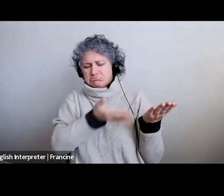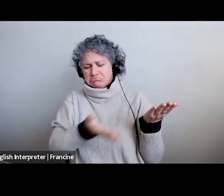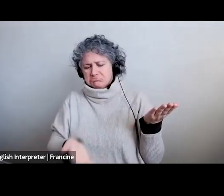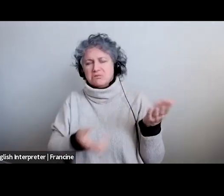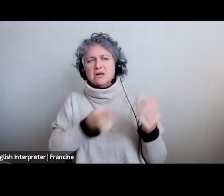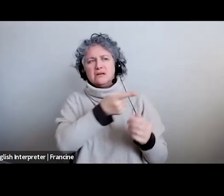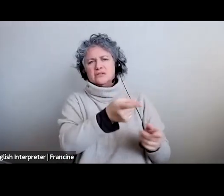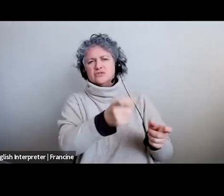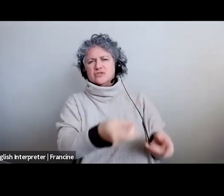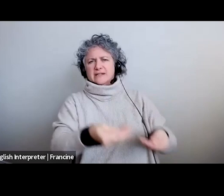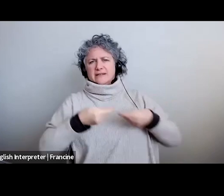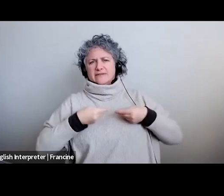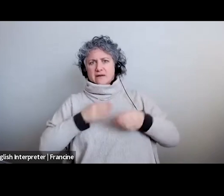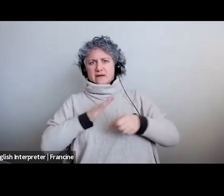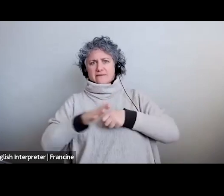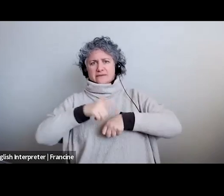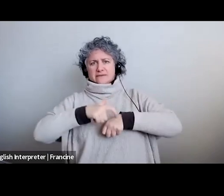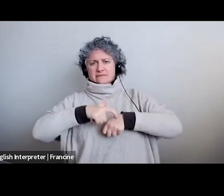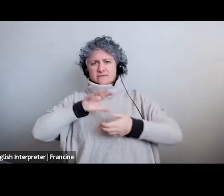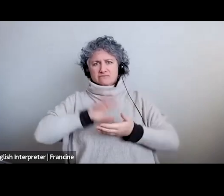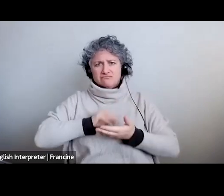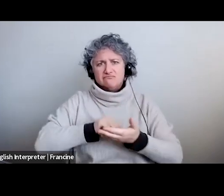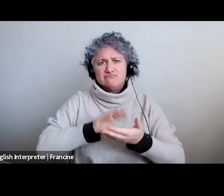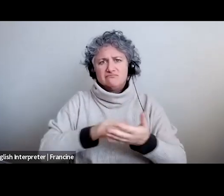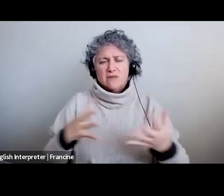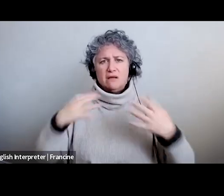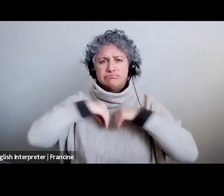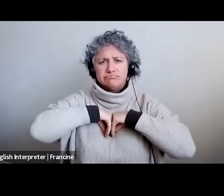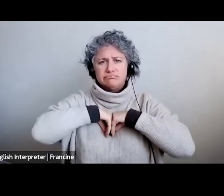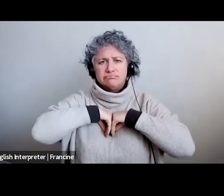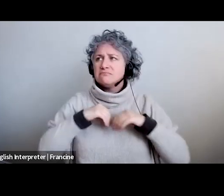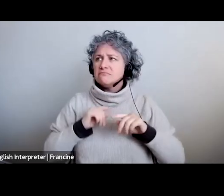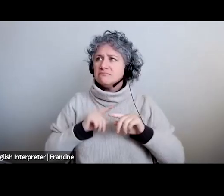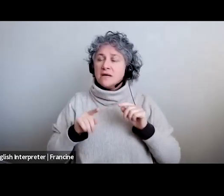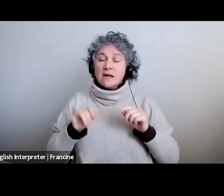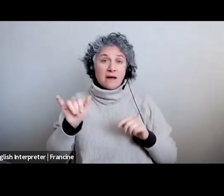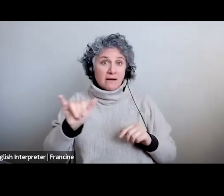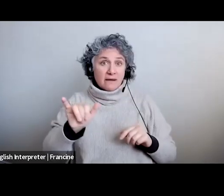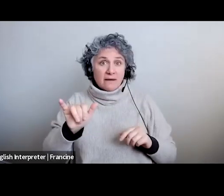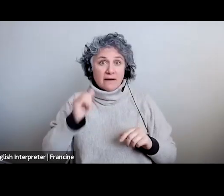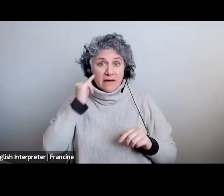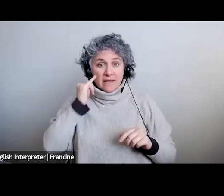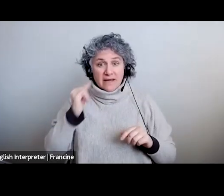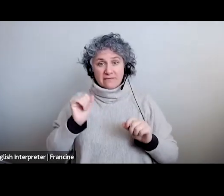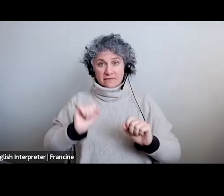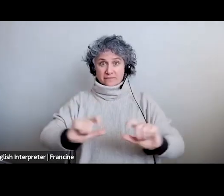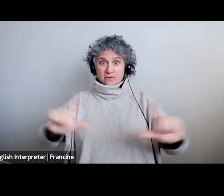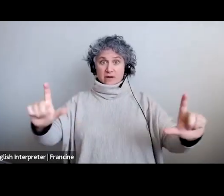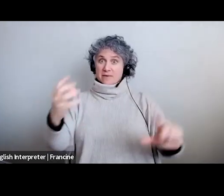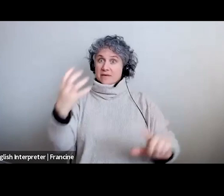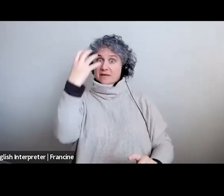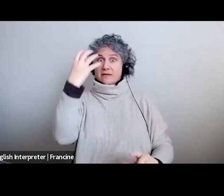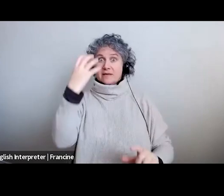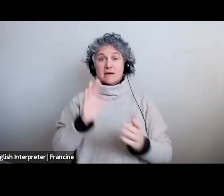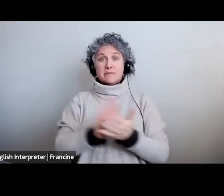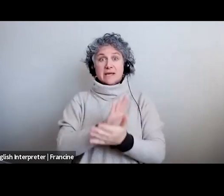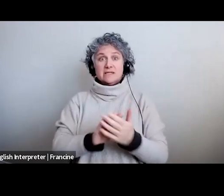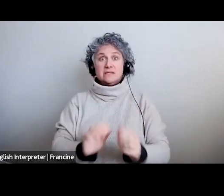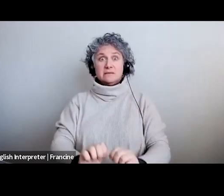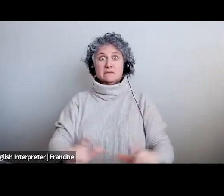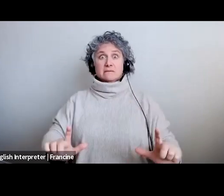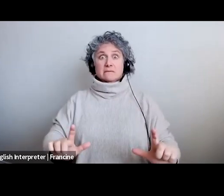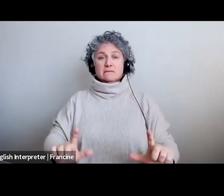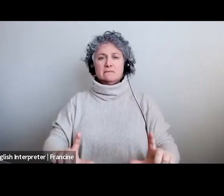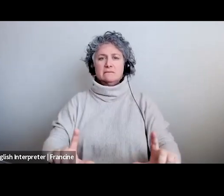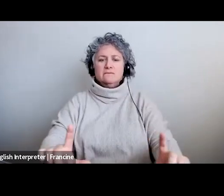give you enough time to learn it but but also another thing too is if you're framing here try to have your page down here even if you have to blow it up a bit so you